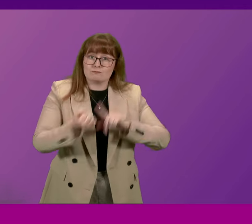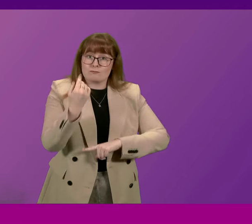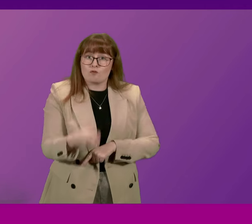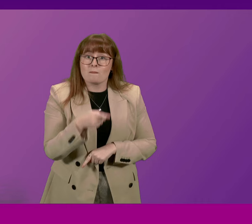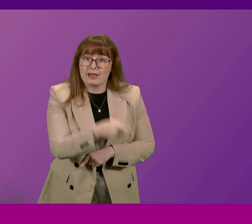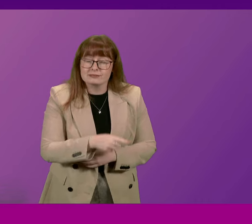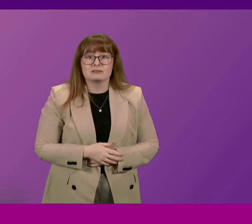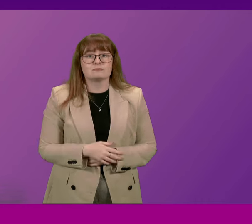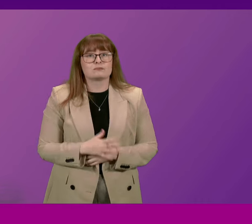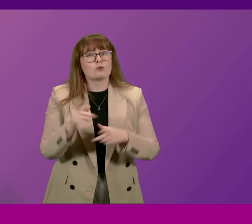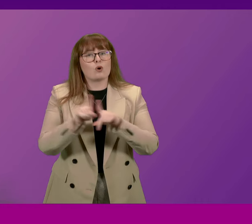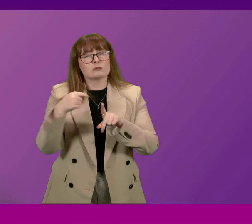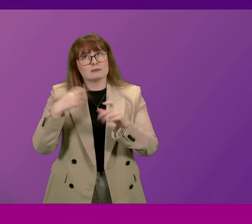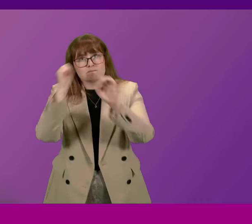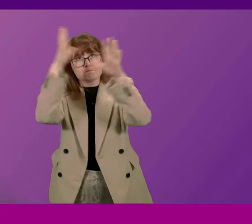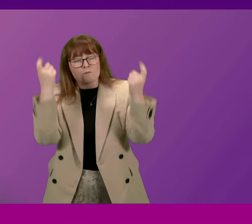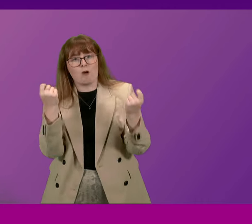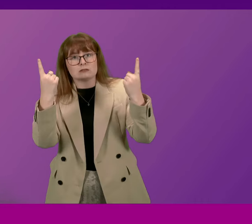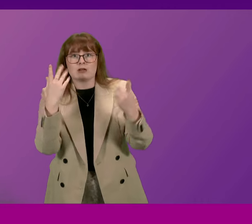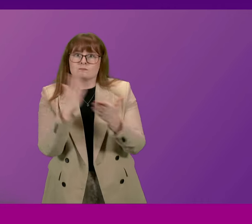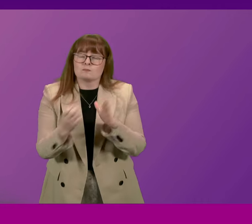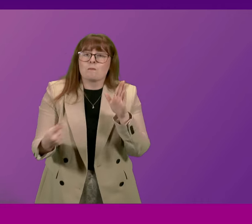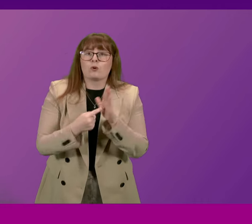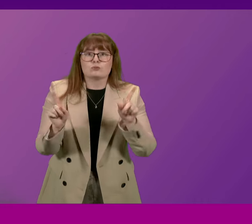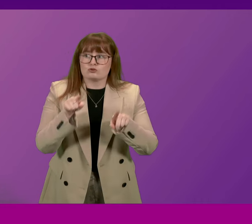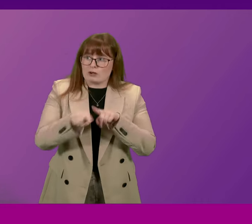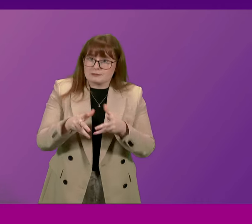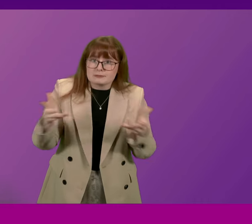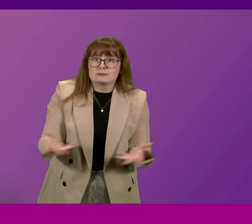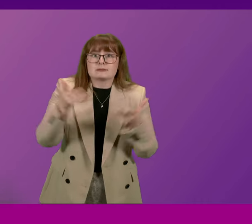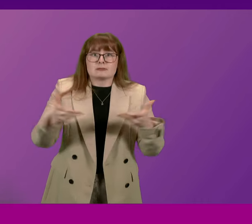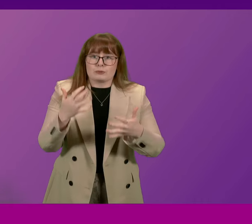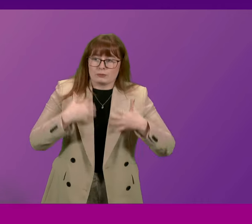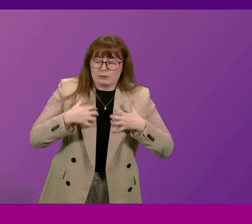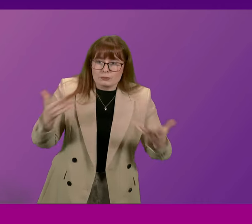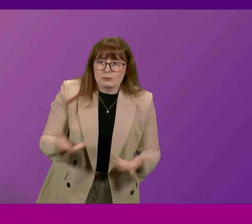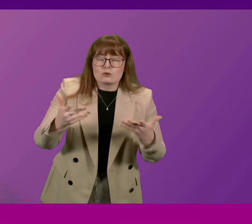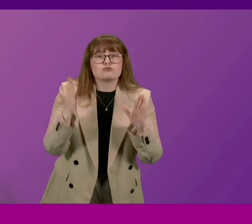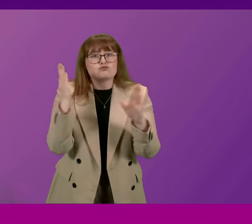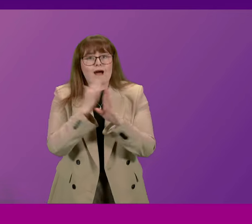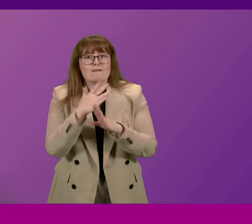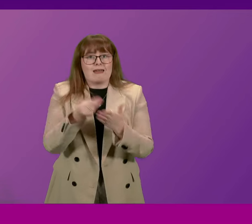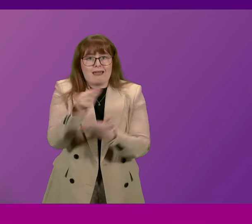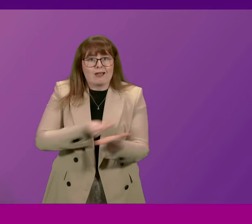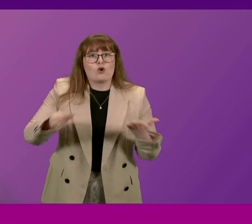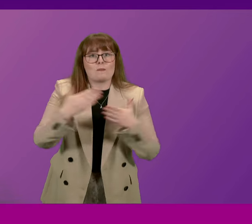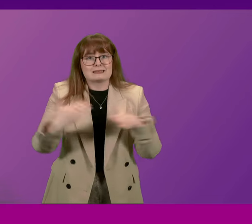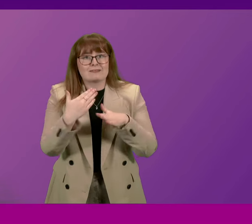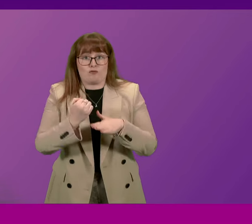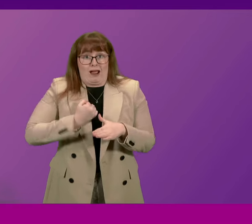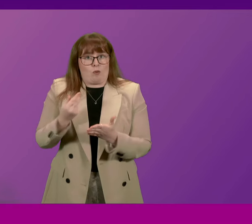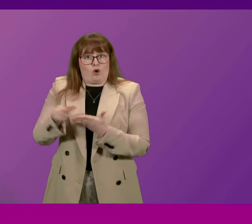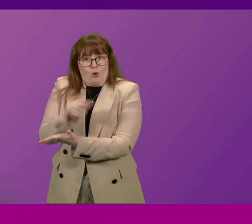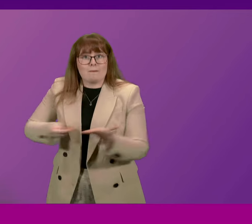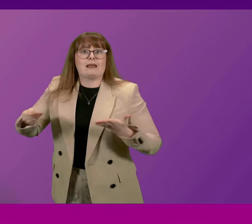I also understand the importance of creating and encouraging and stimulating private economic activity in our economy,